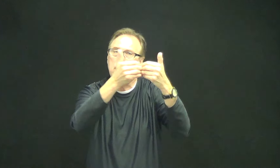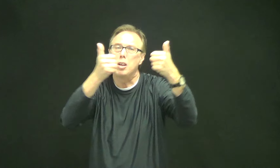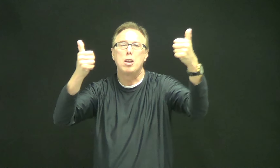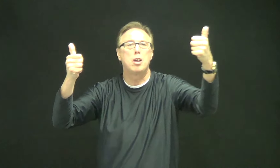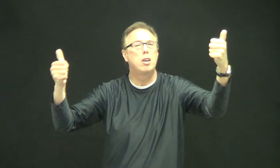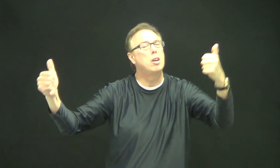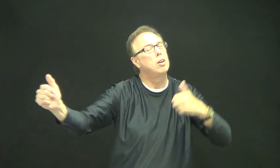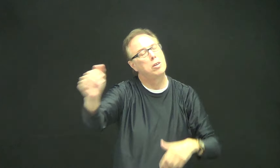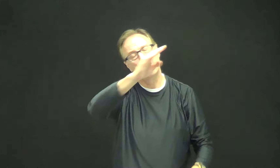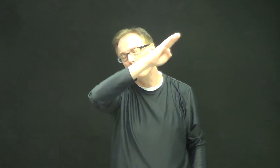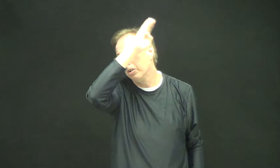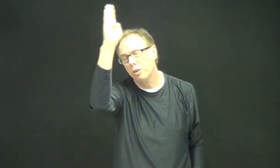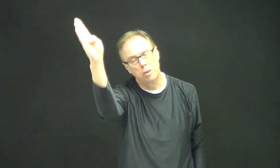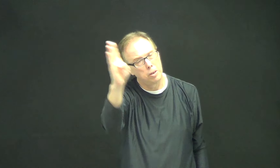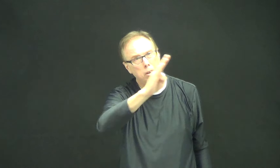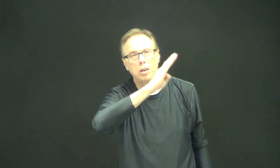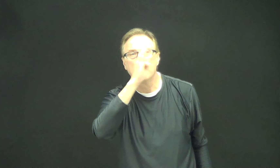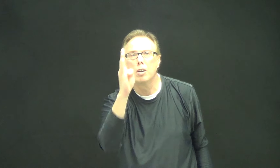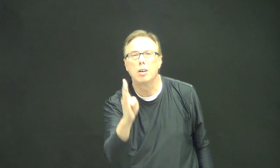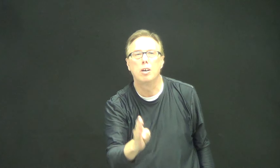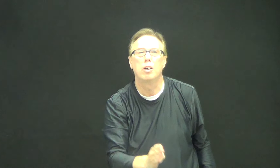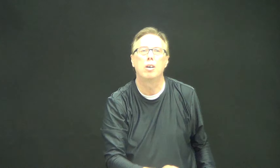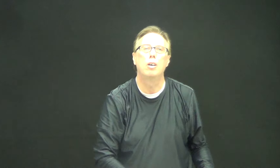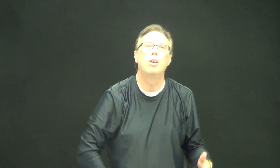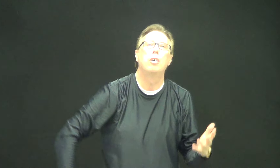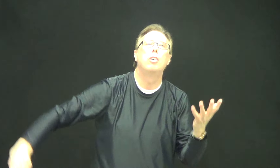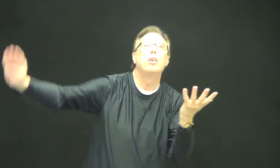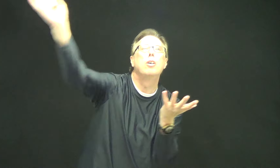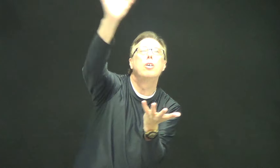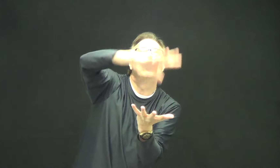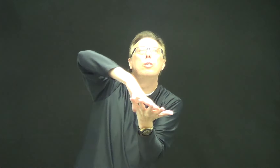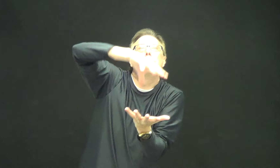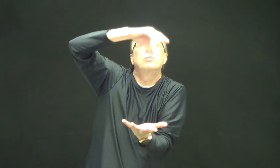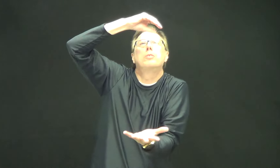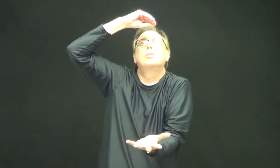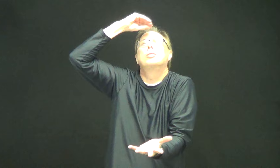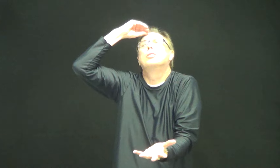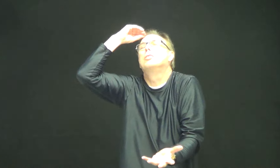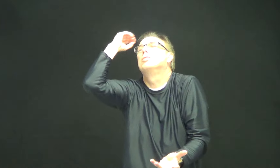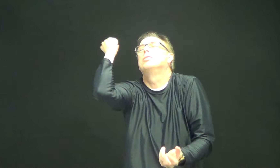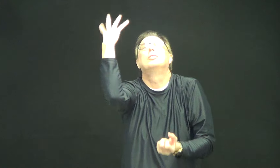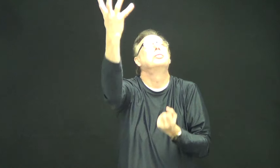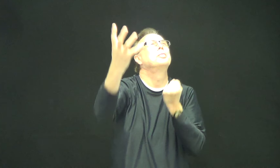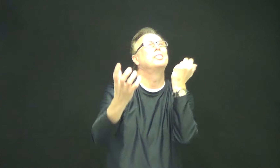never apart. We'll hear when our give,